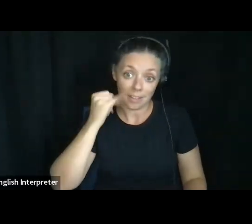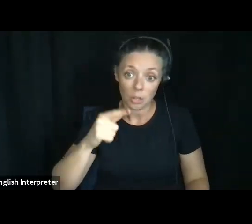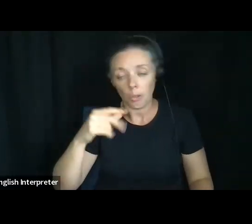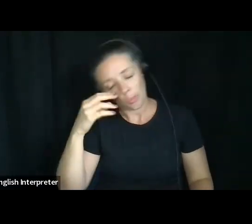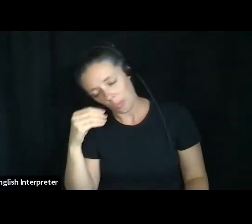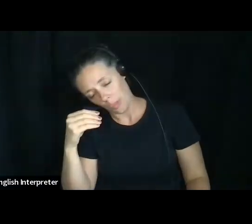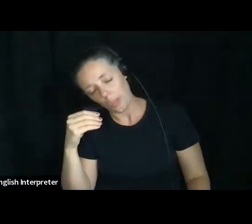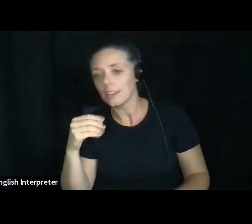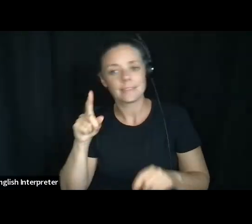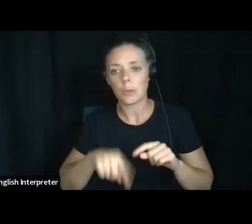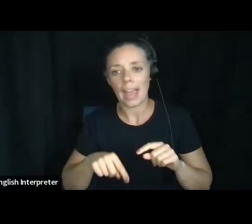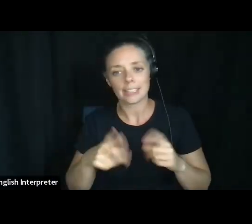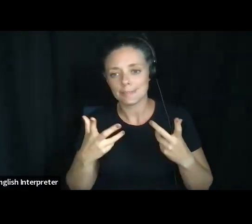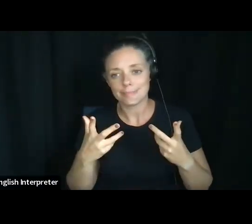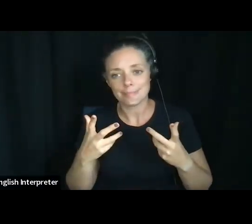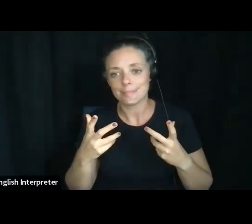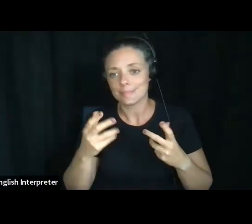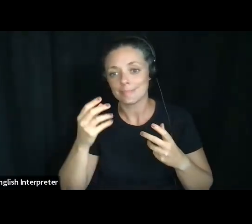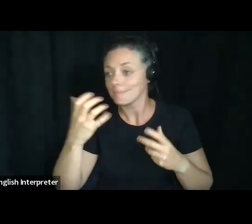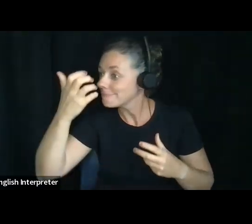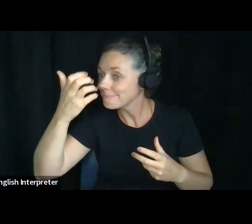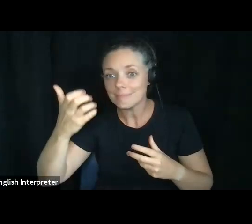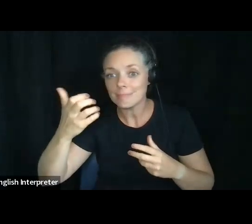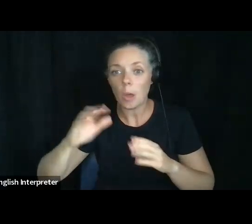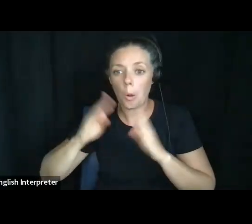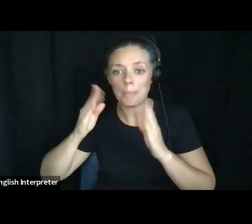phone. Um, but they can still get to your ice information.